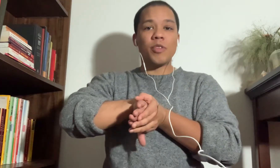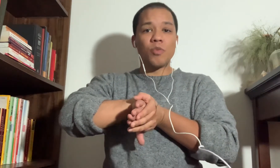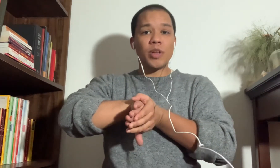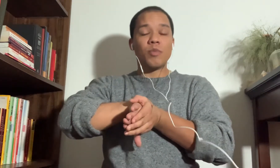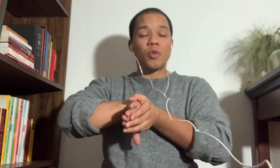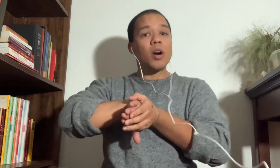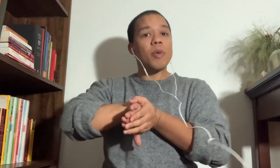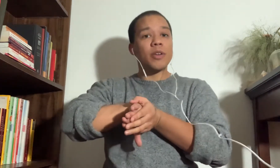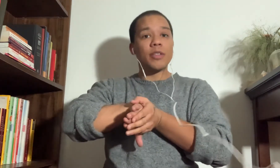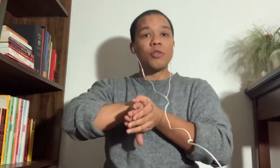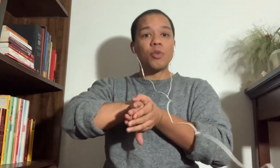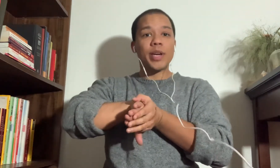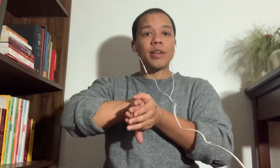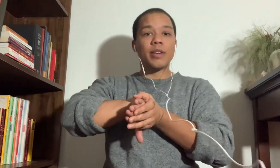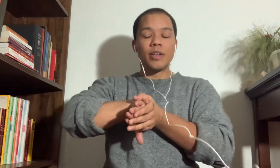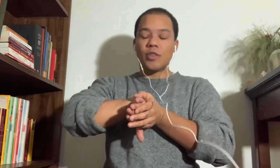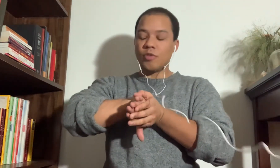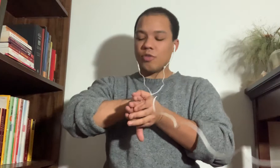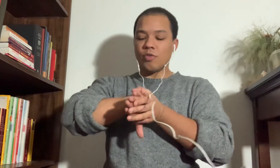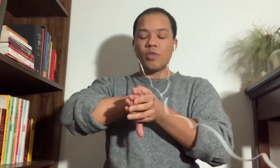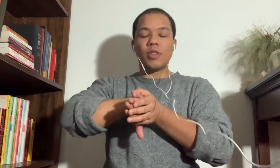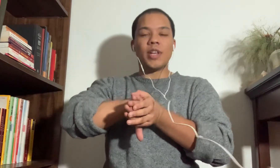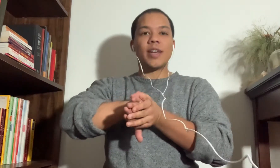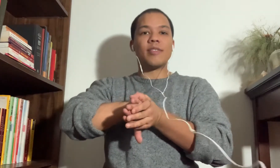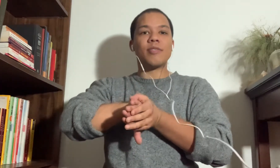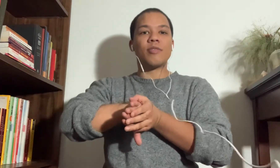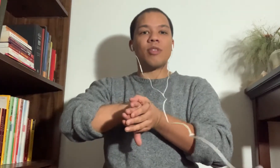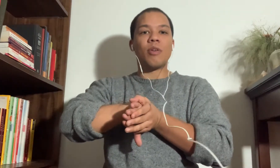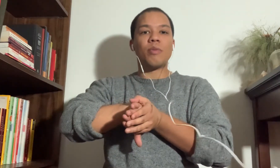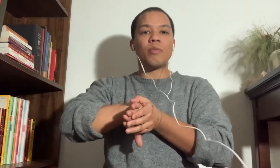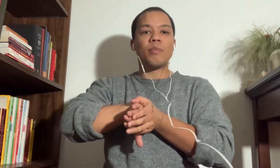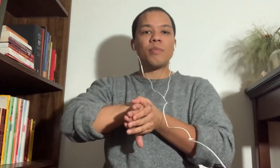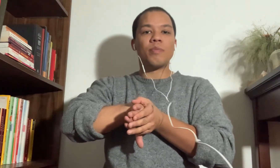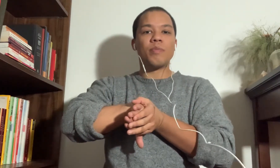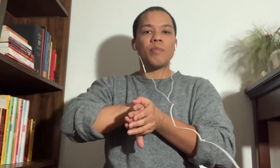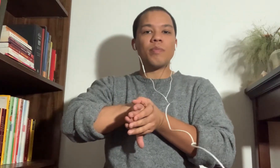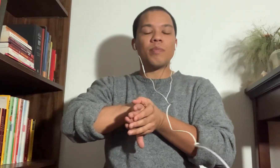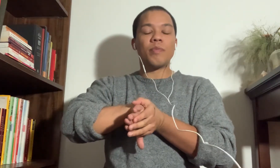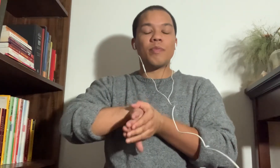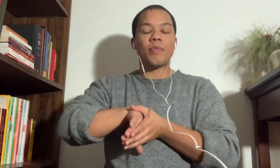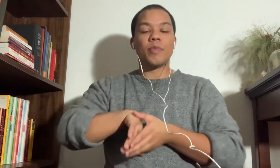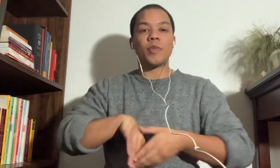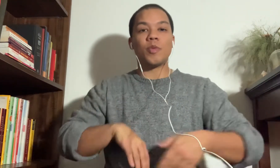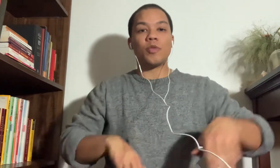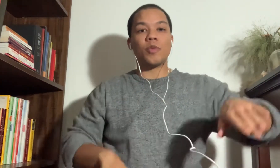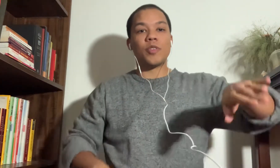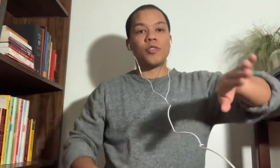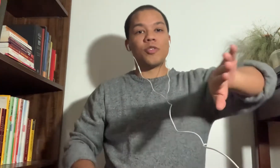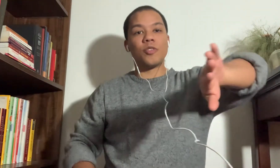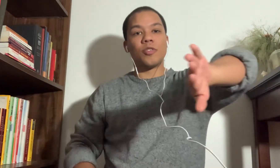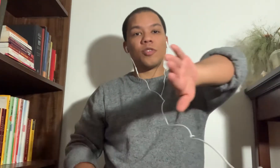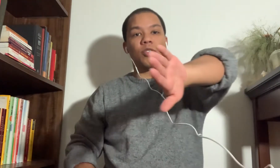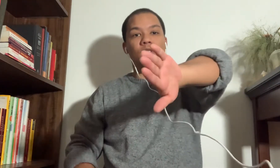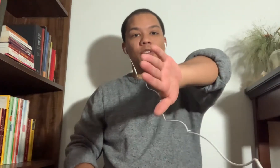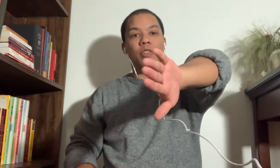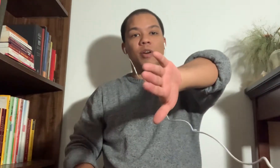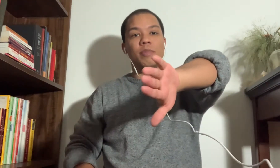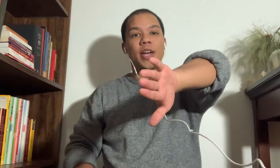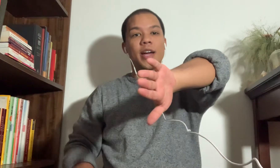This one will come on a little quick. So just go a nice and slow. We'll switch. Thumb down.